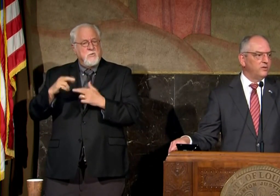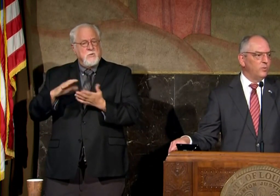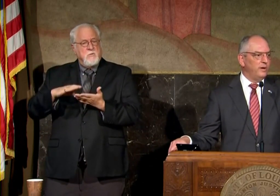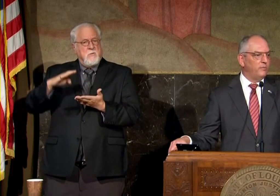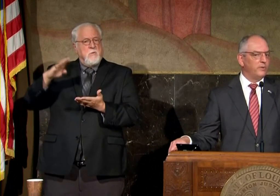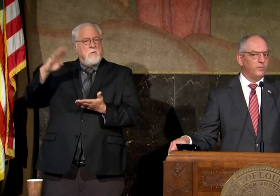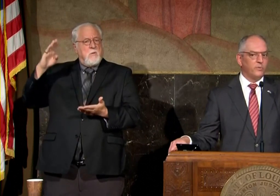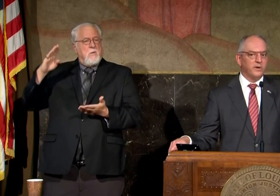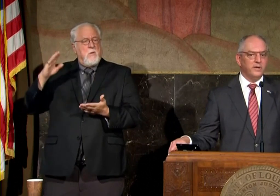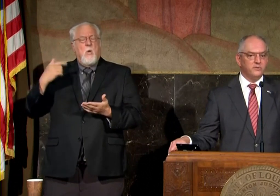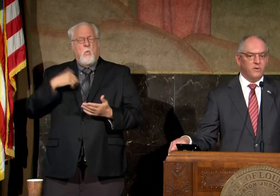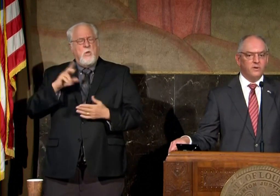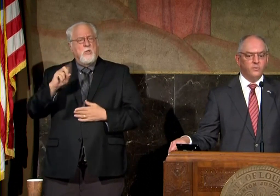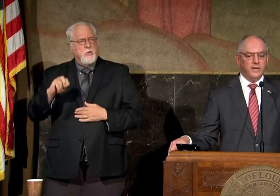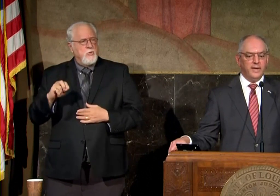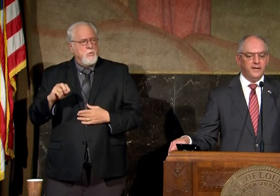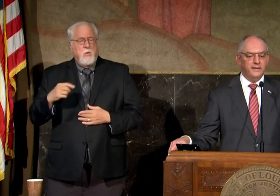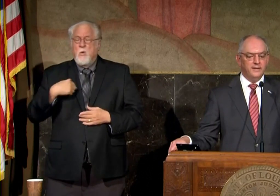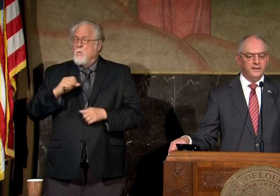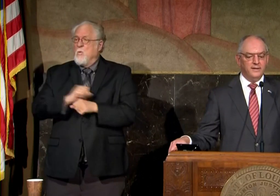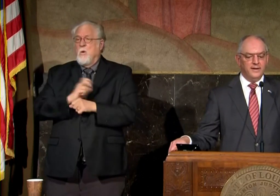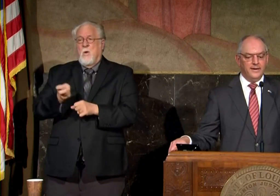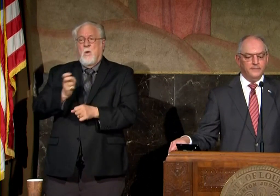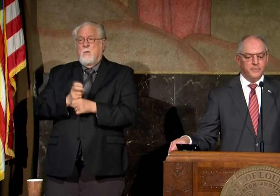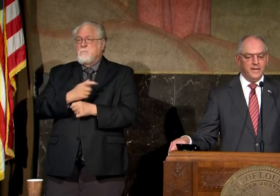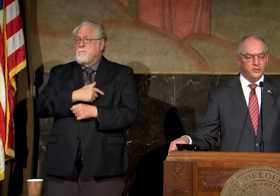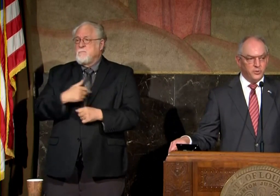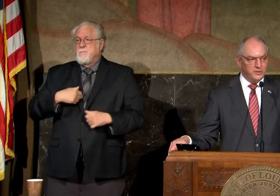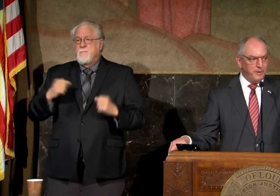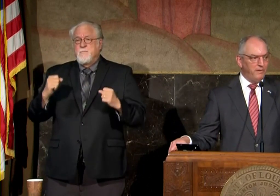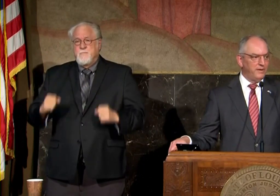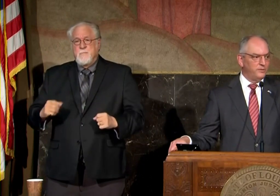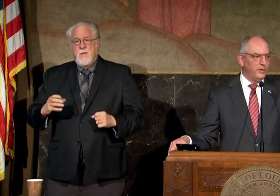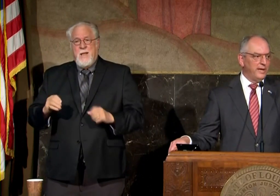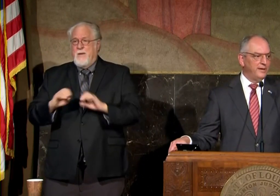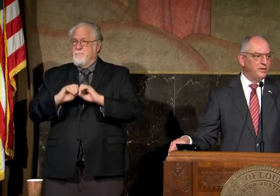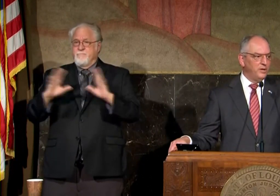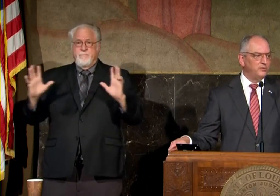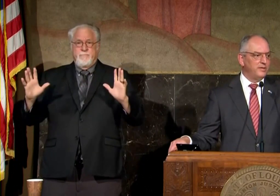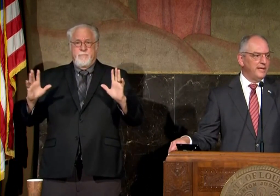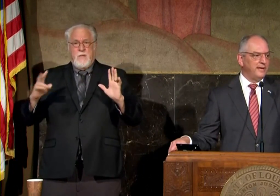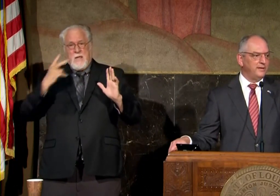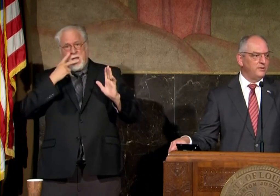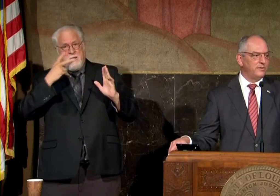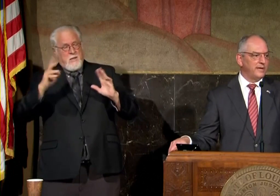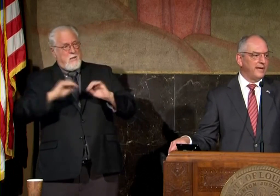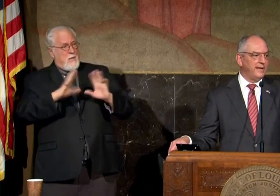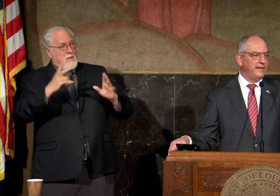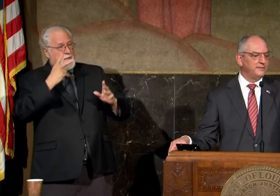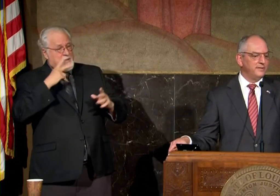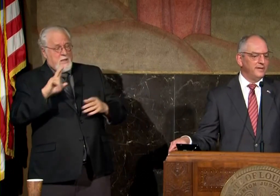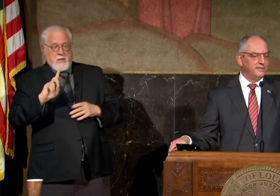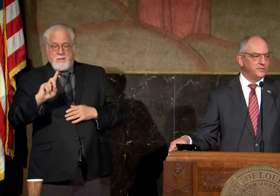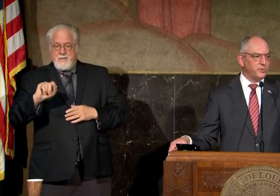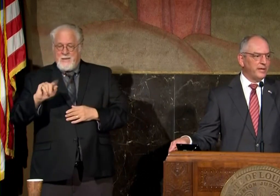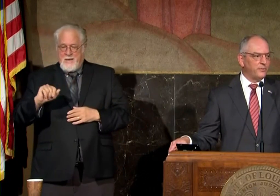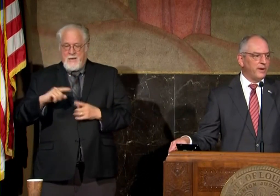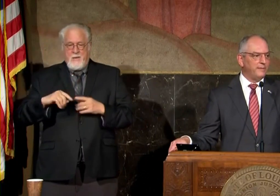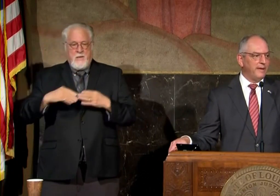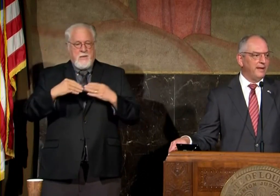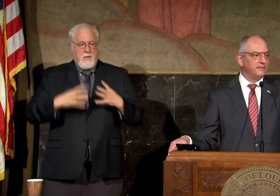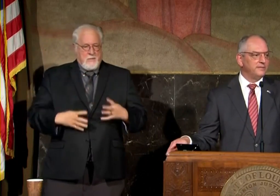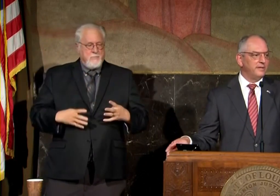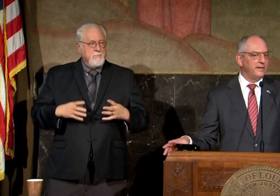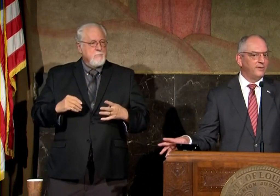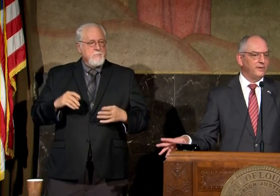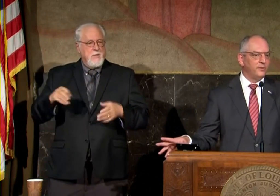as well we're working as hard as we can um and as transparently as we can to use the data use the guidelines to strike the